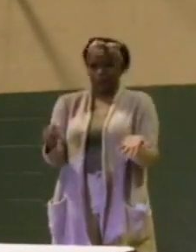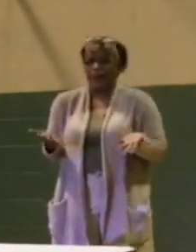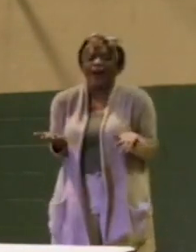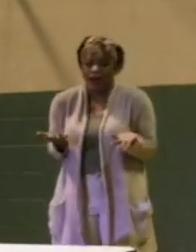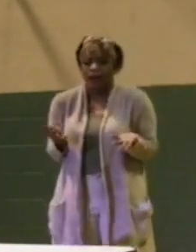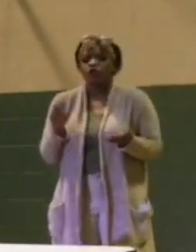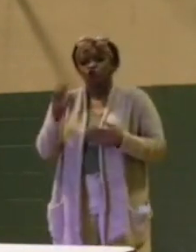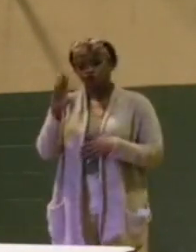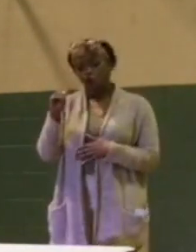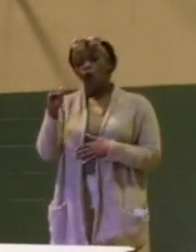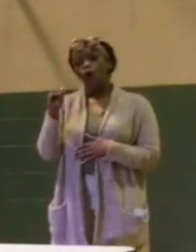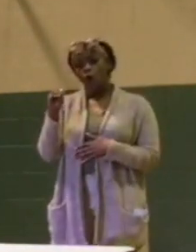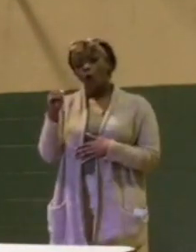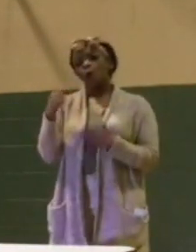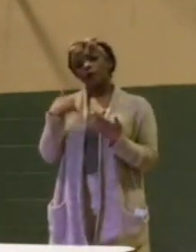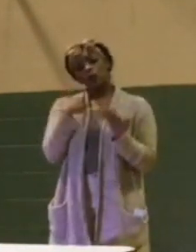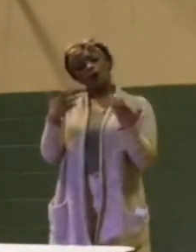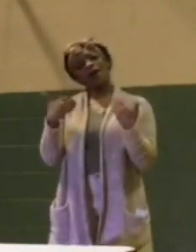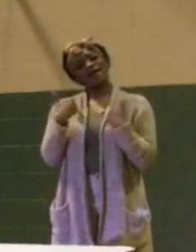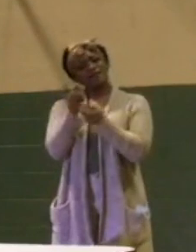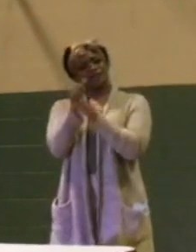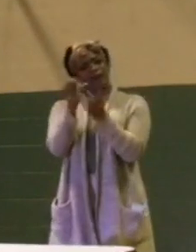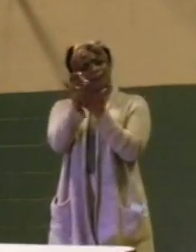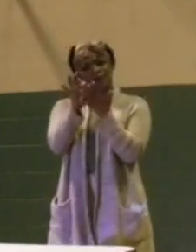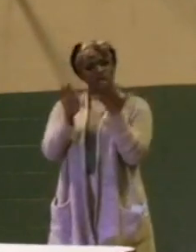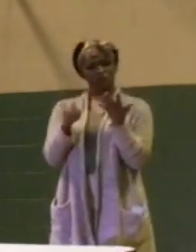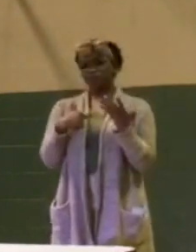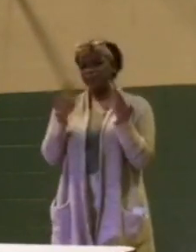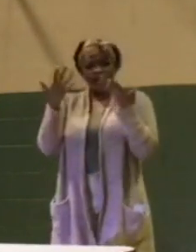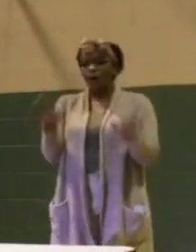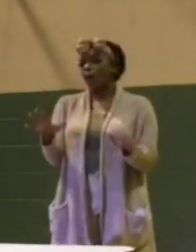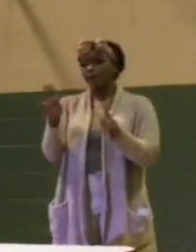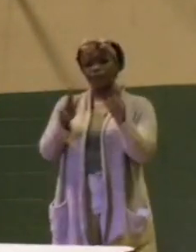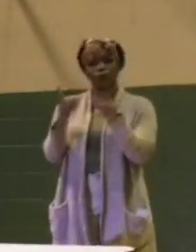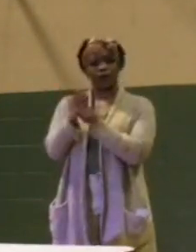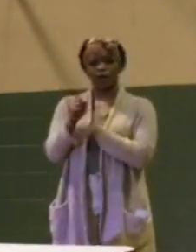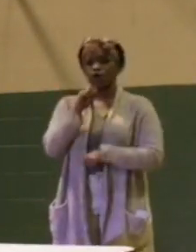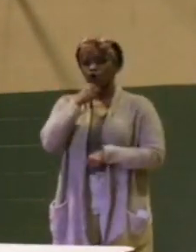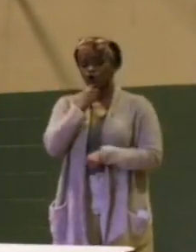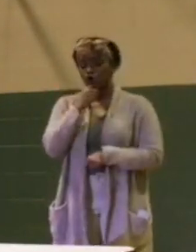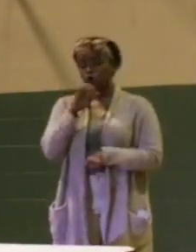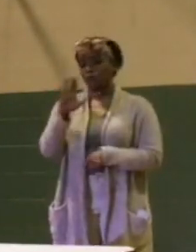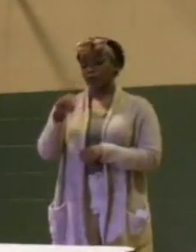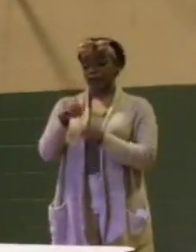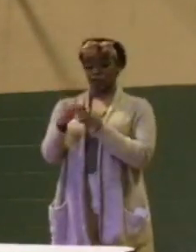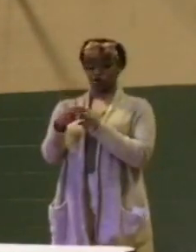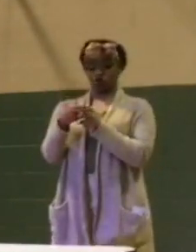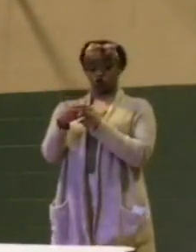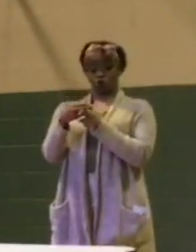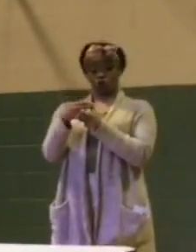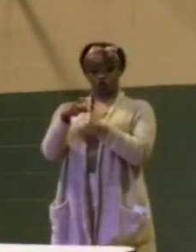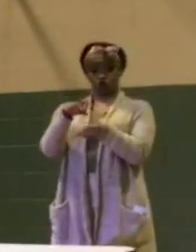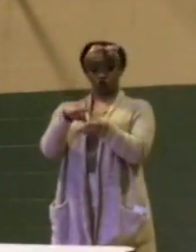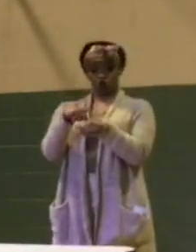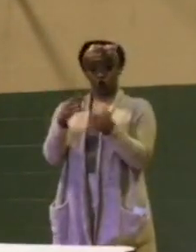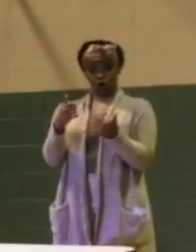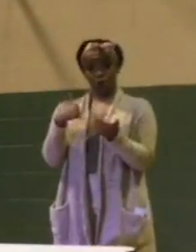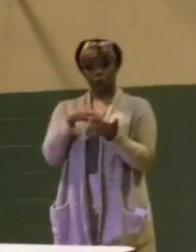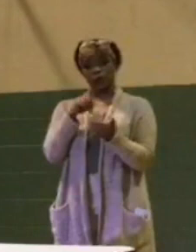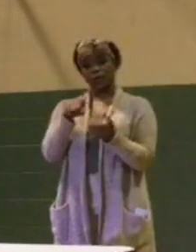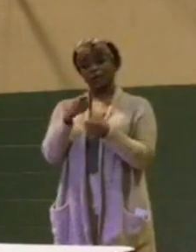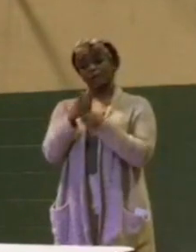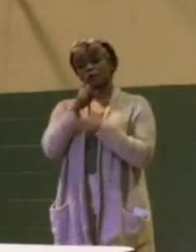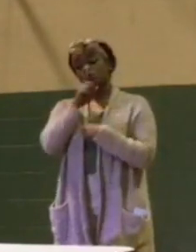that people have safe options because we don't want anybody to get hurt. In the short term, we need to make sure, though, that we are enforcing